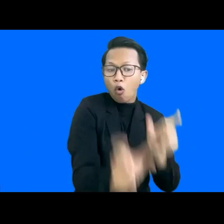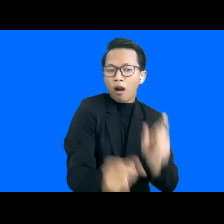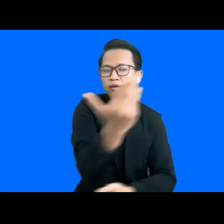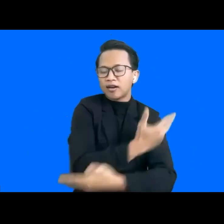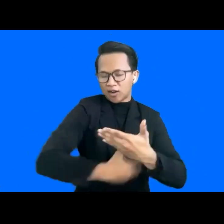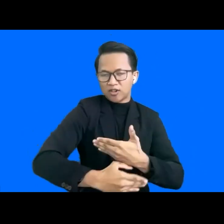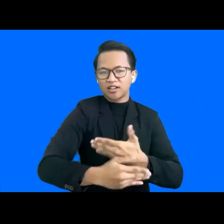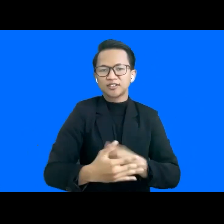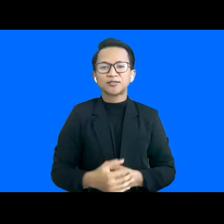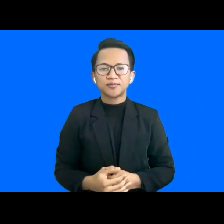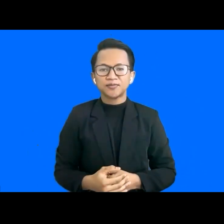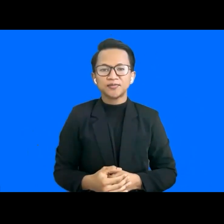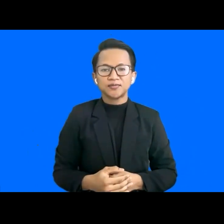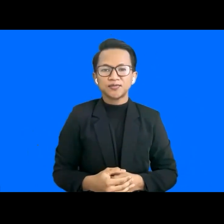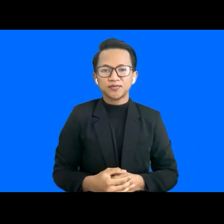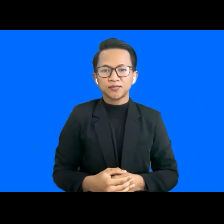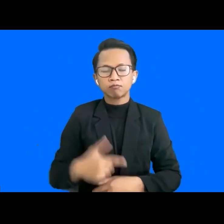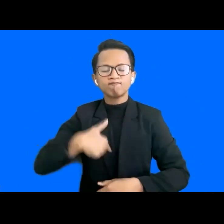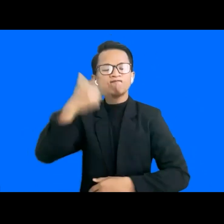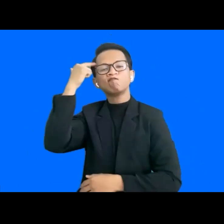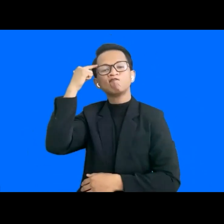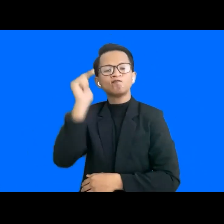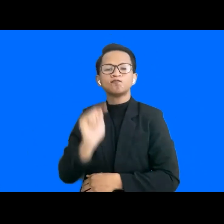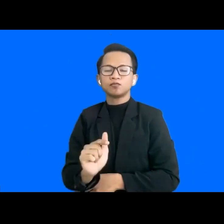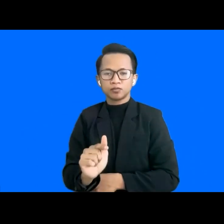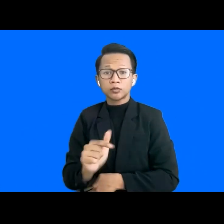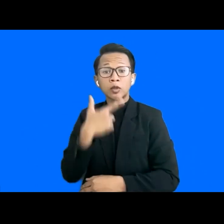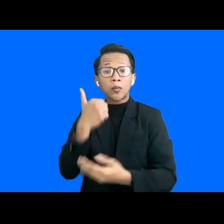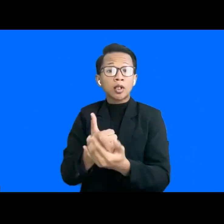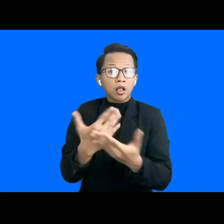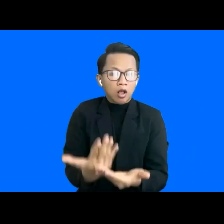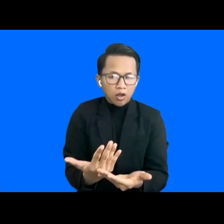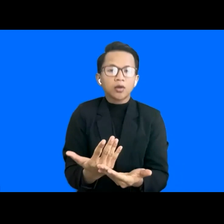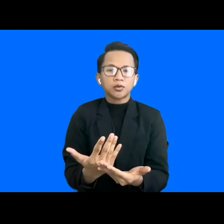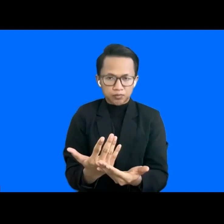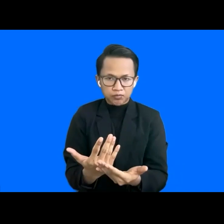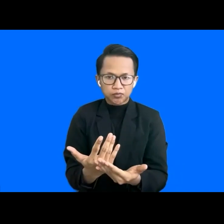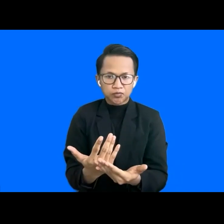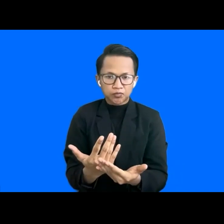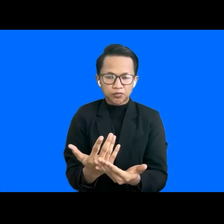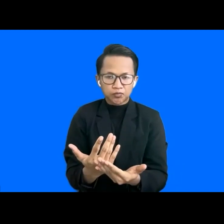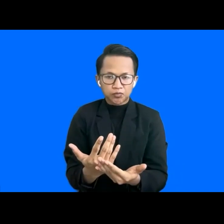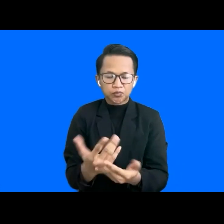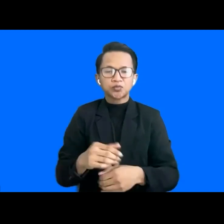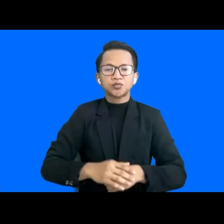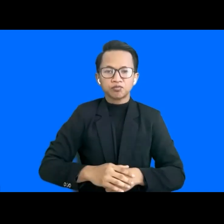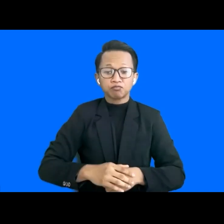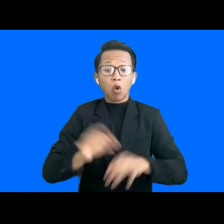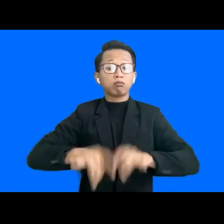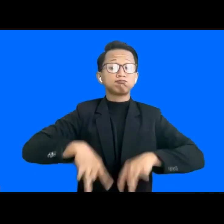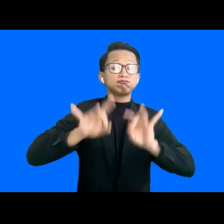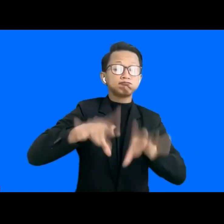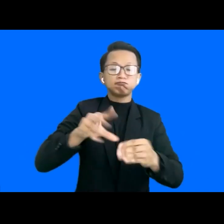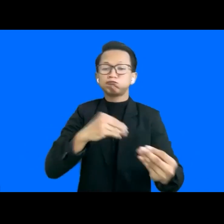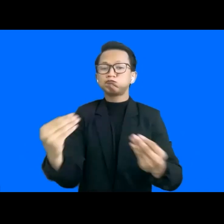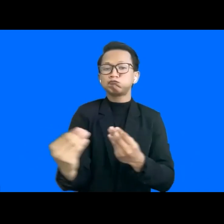global programs. I think important importantly, however, this really sets the stage for the value the Australian government places